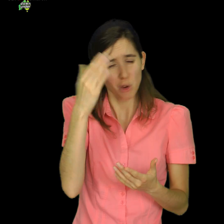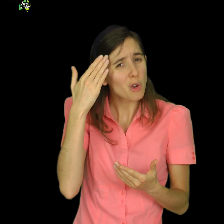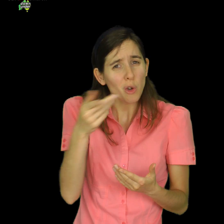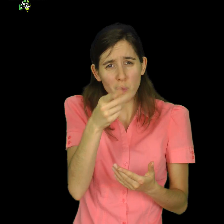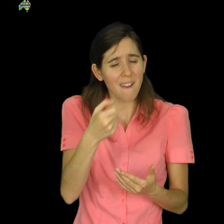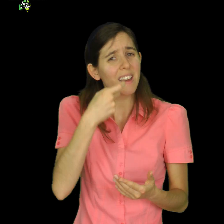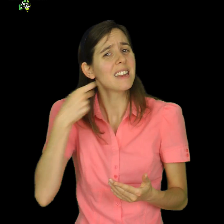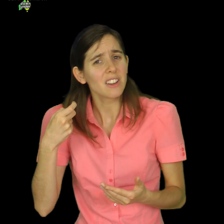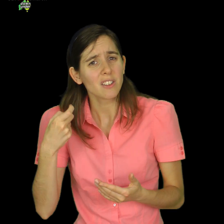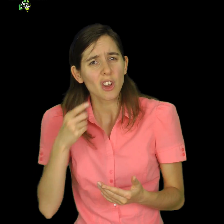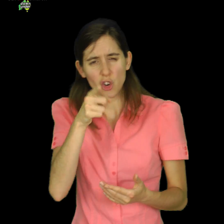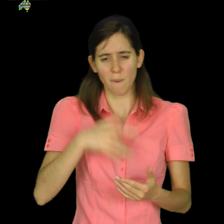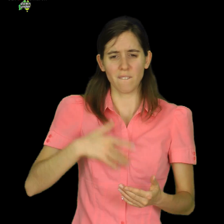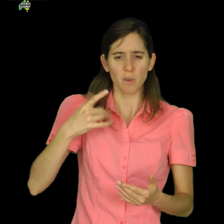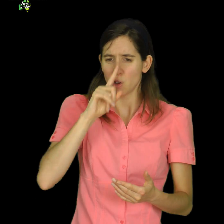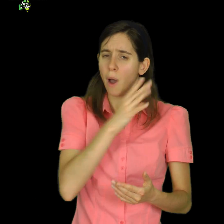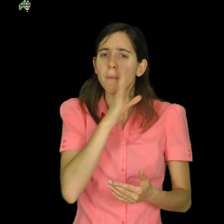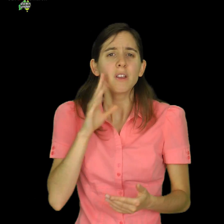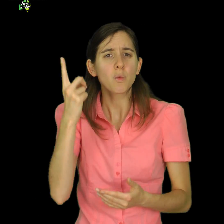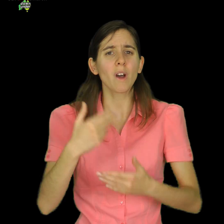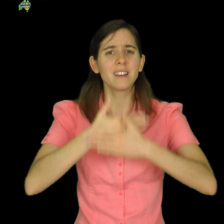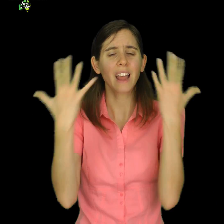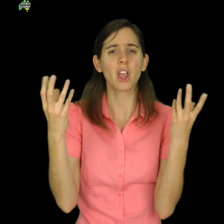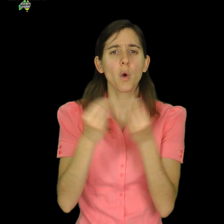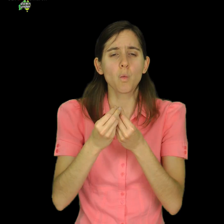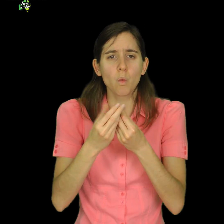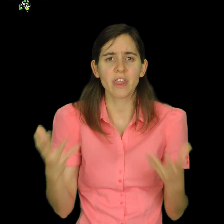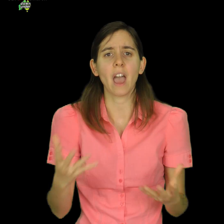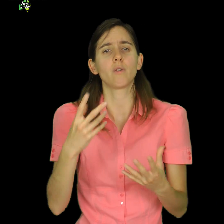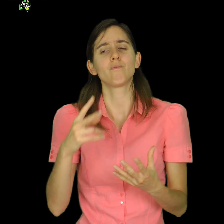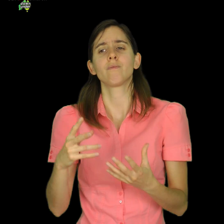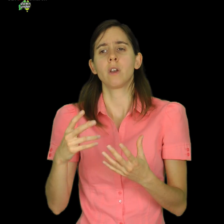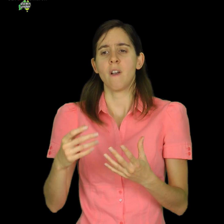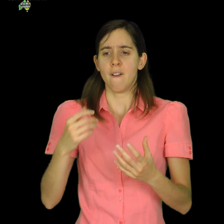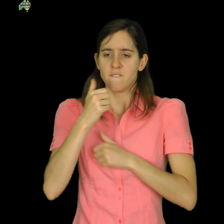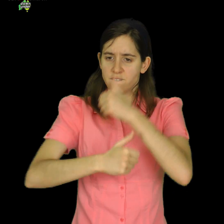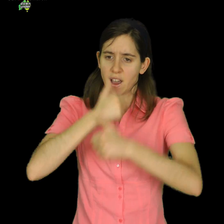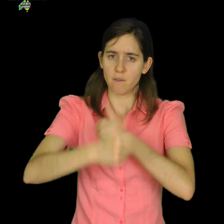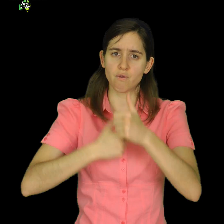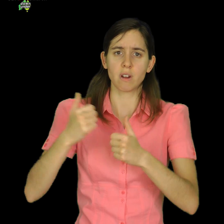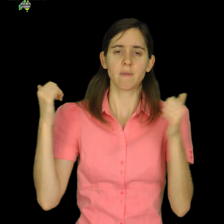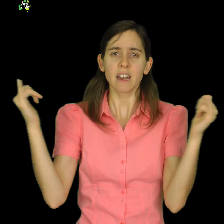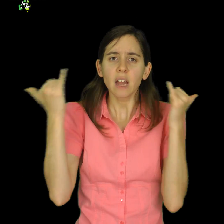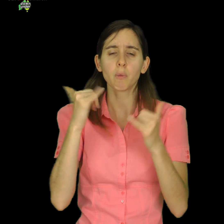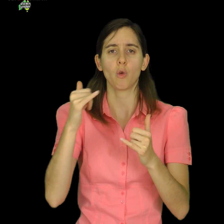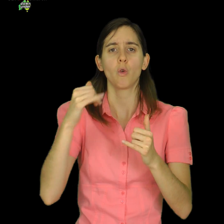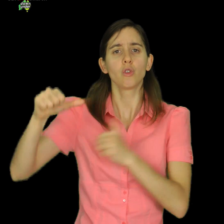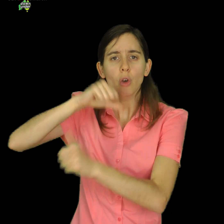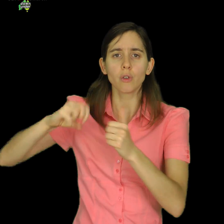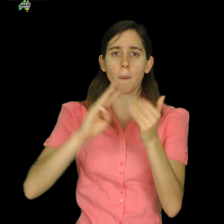you can't go a day without your favorite entertainment or social media. Take heart. The Bible gives invincible hope